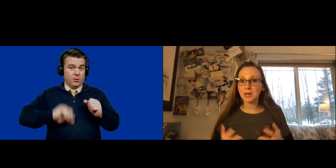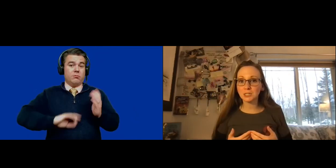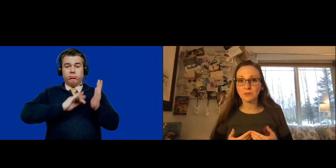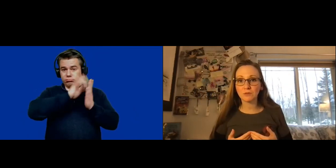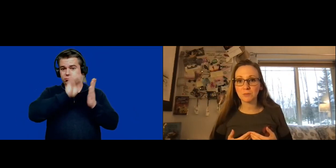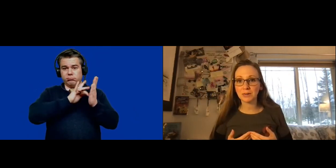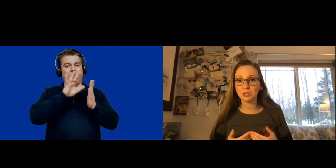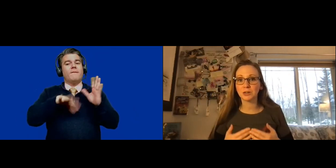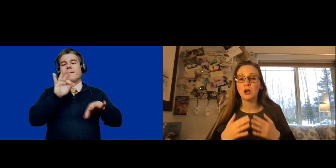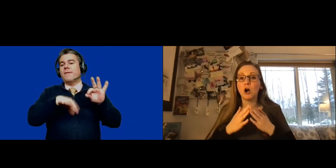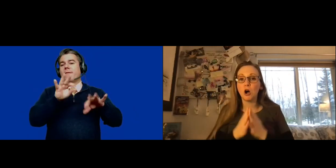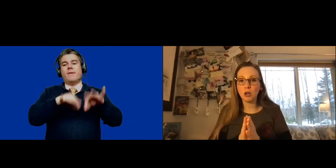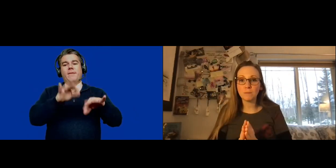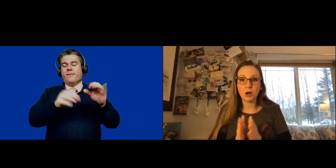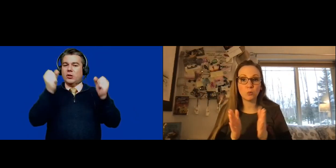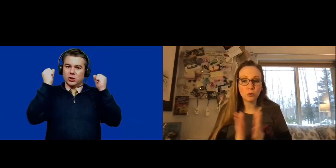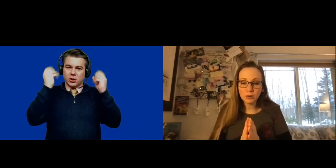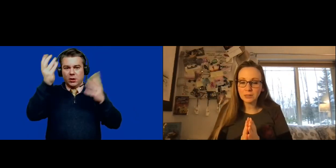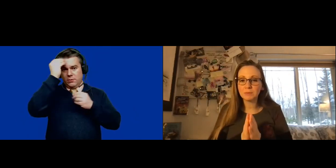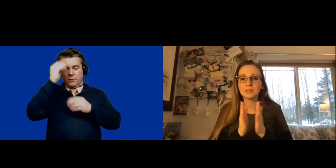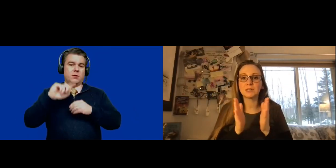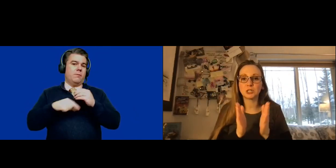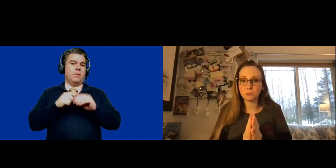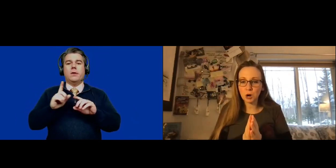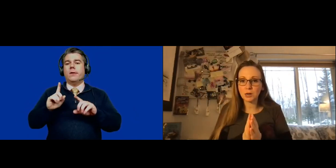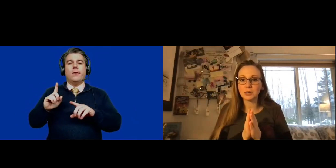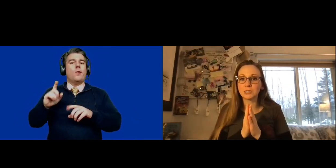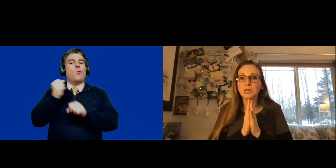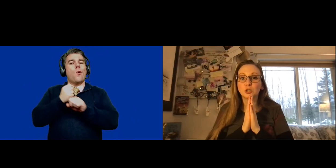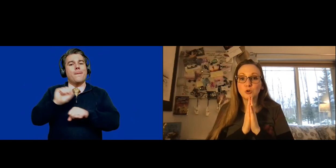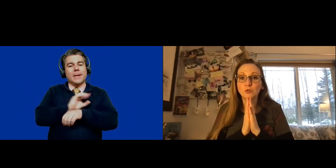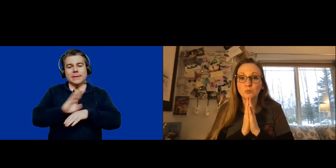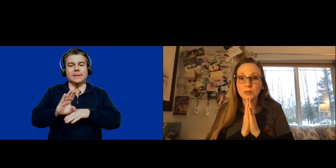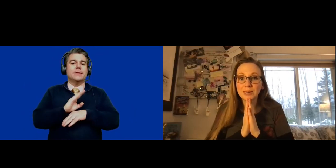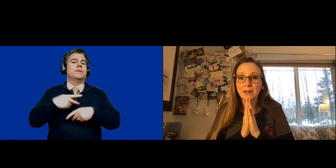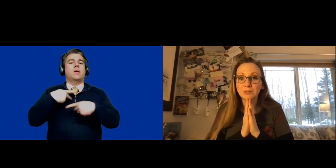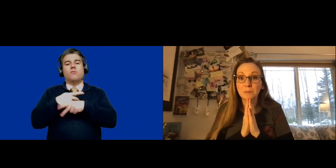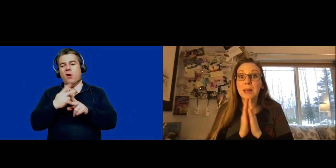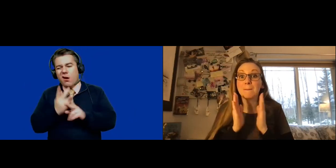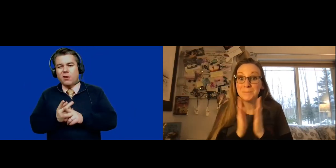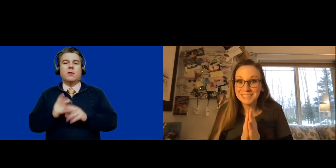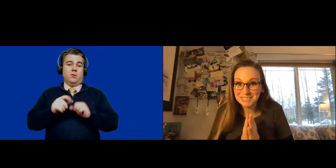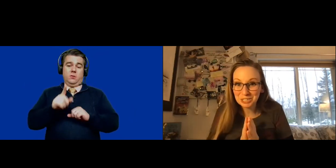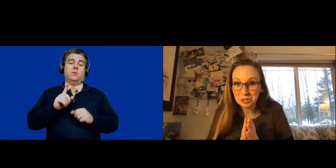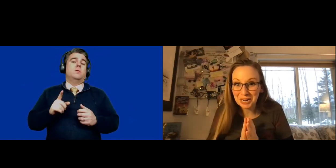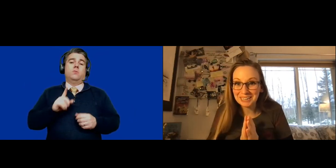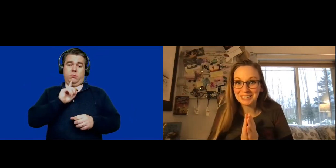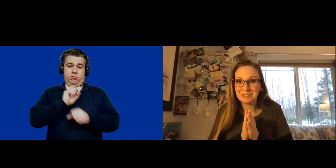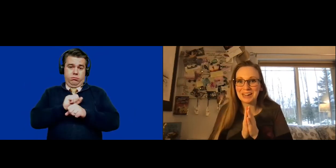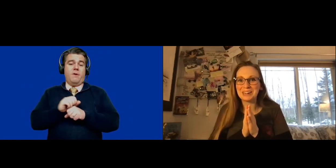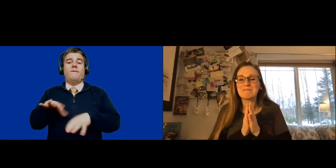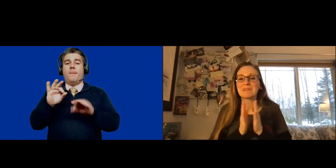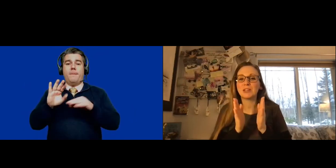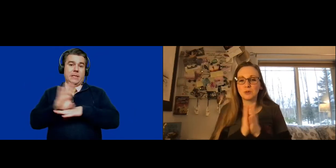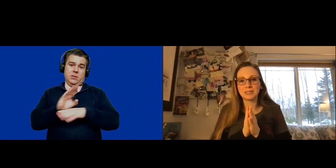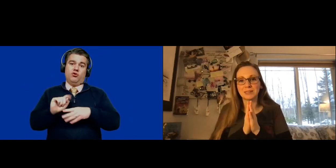find tons of information all about working the business, the products. So you can really have some business training.